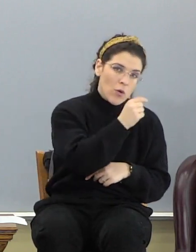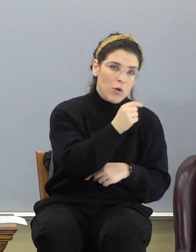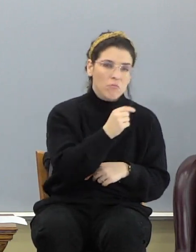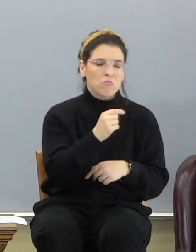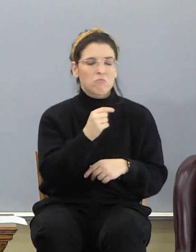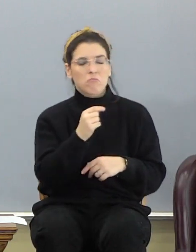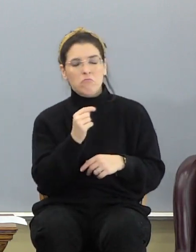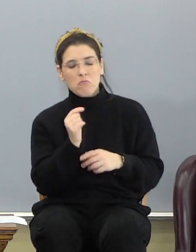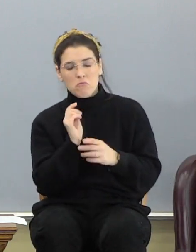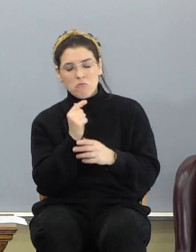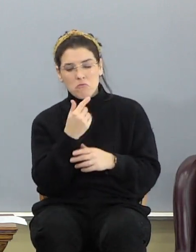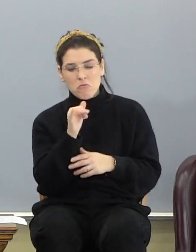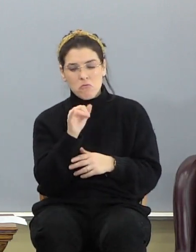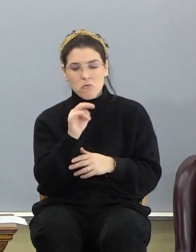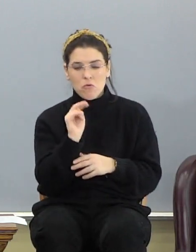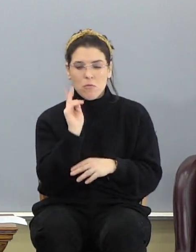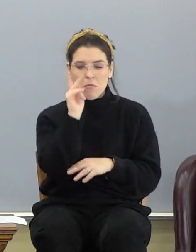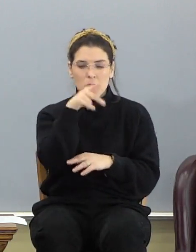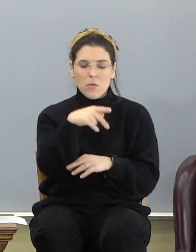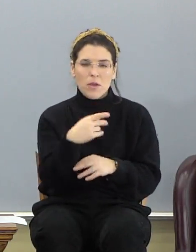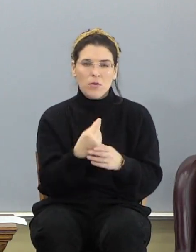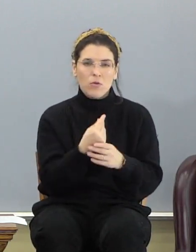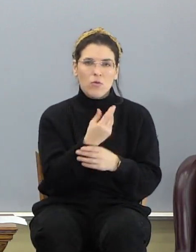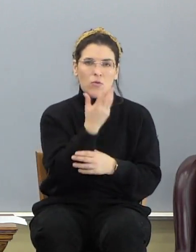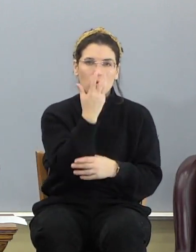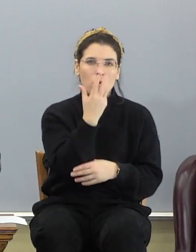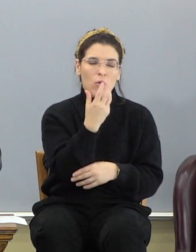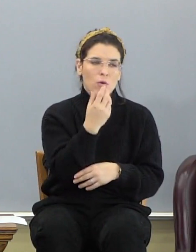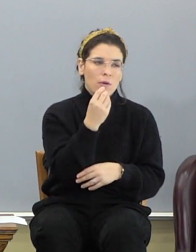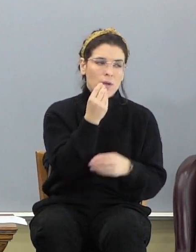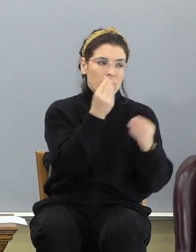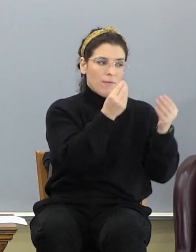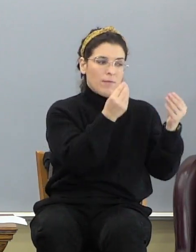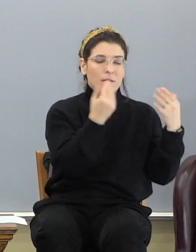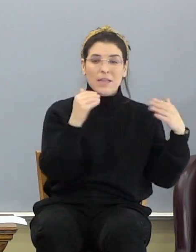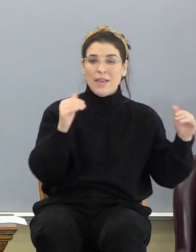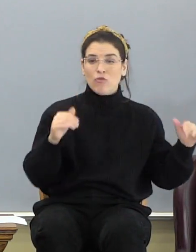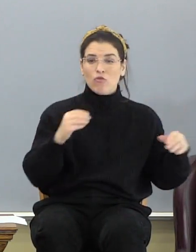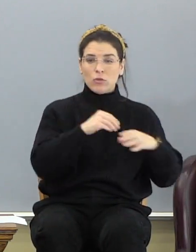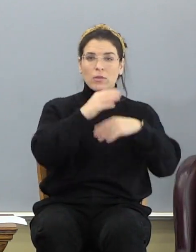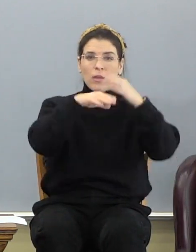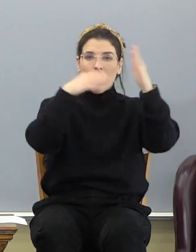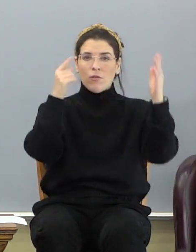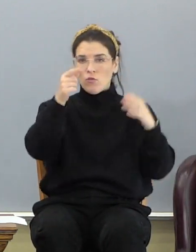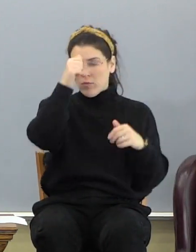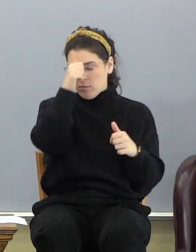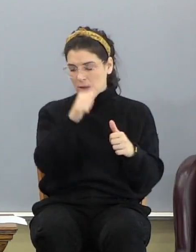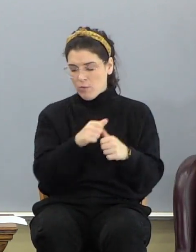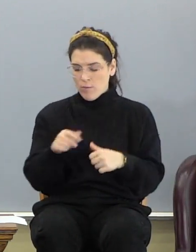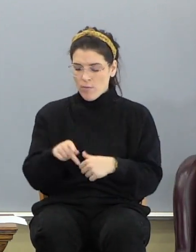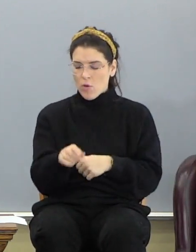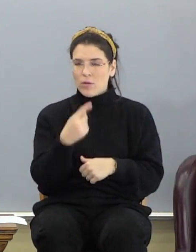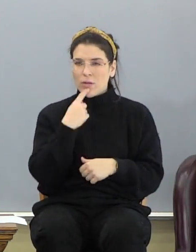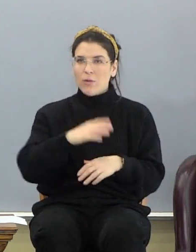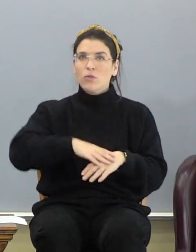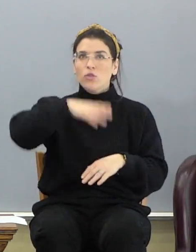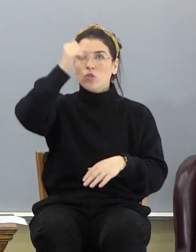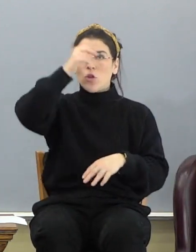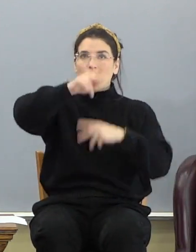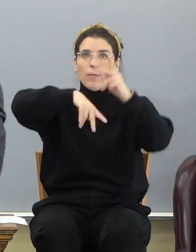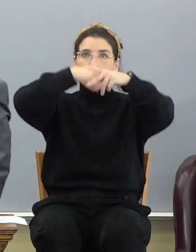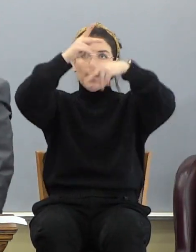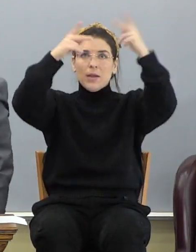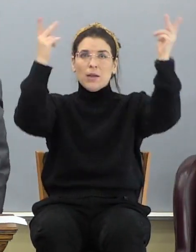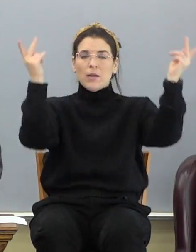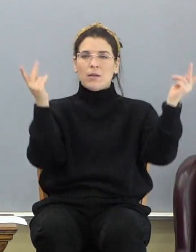to grow. It grows in heaven to feed the angels. Down here, it grows. You remember, by the way, Paul said, I was caught up in the paradise.